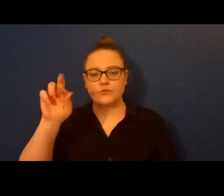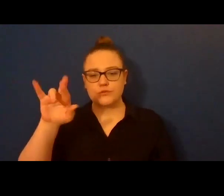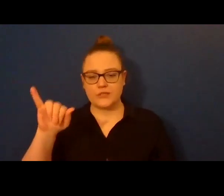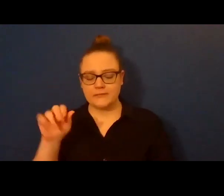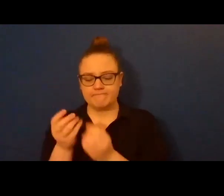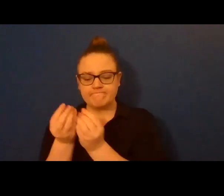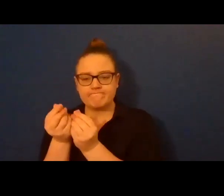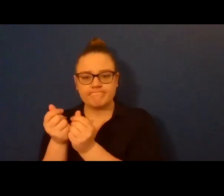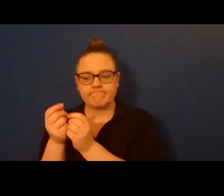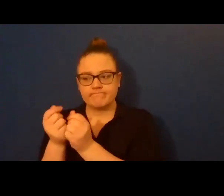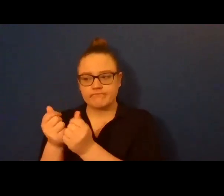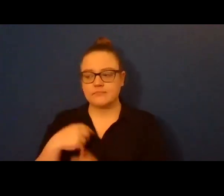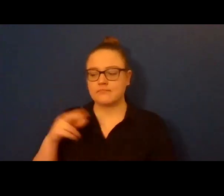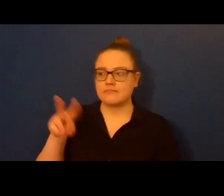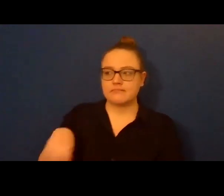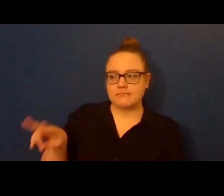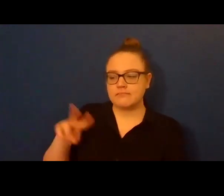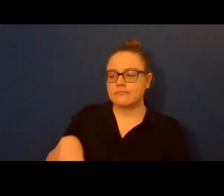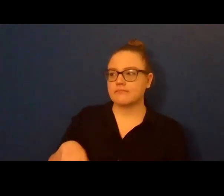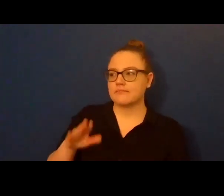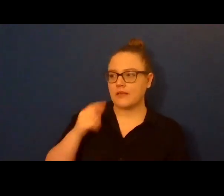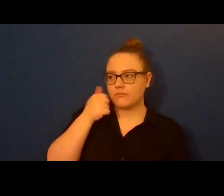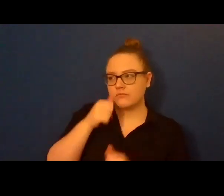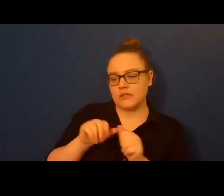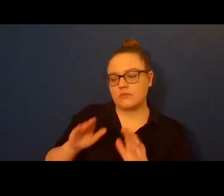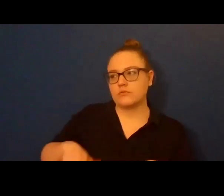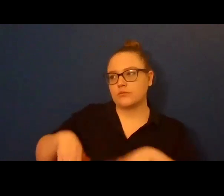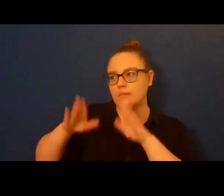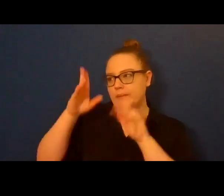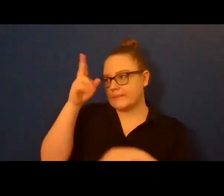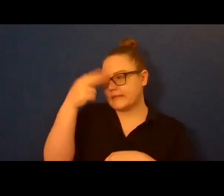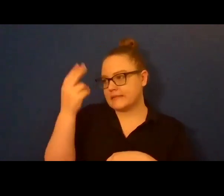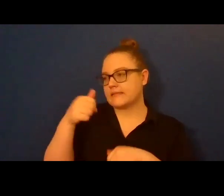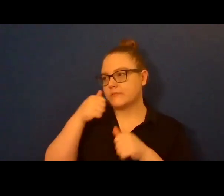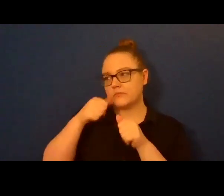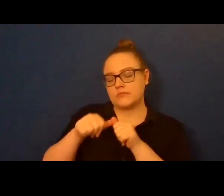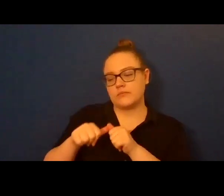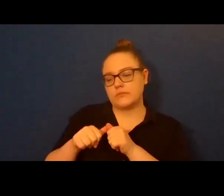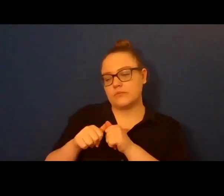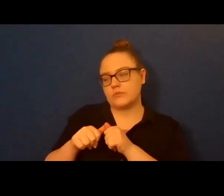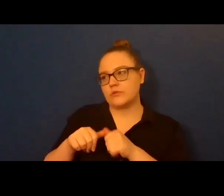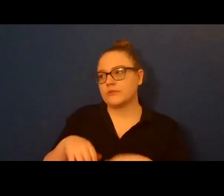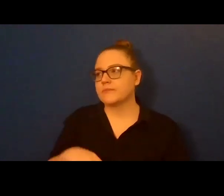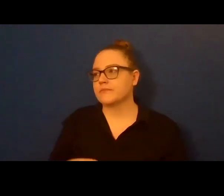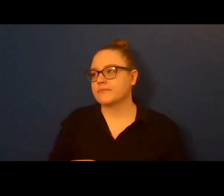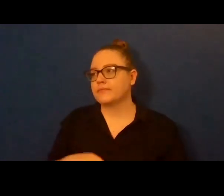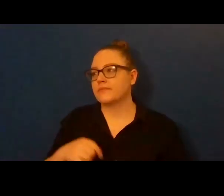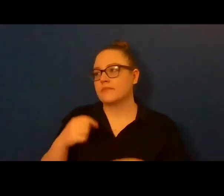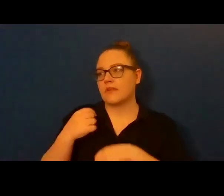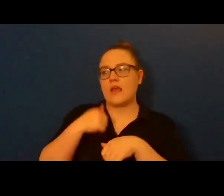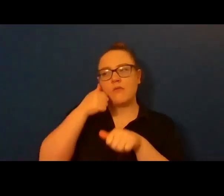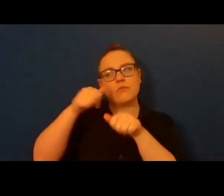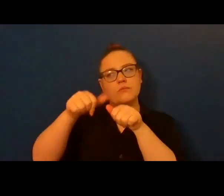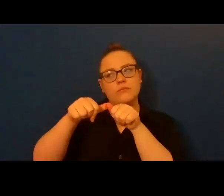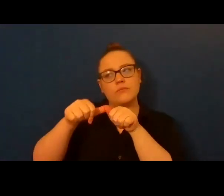once Catholic boy into a new Catholic man. But I remember the papery taste of communion wafers and a mouth slick with cum. I remember